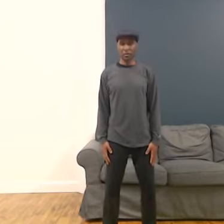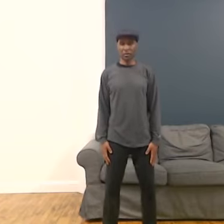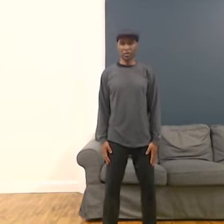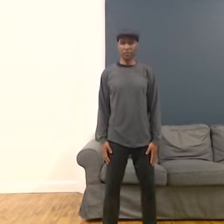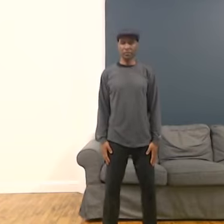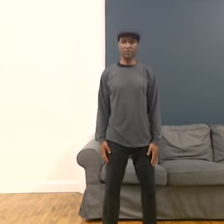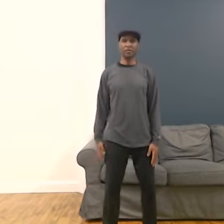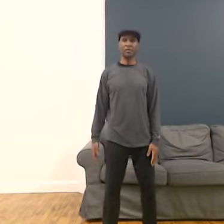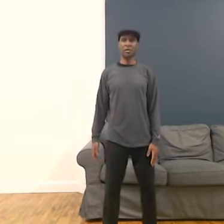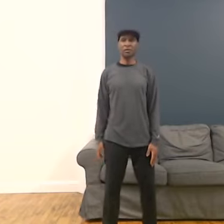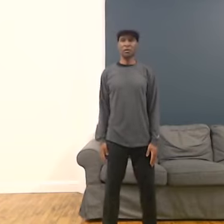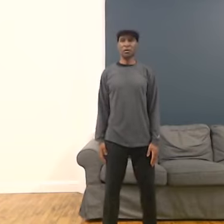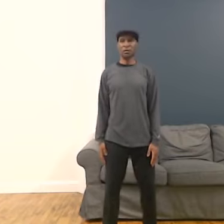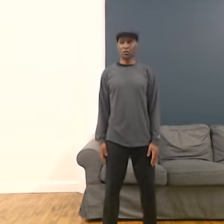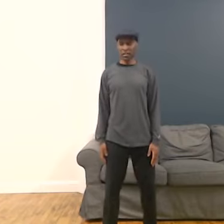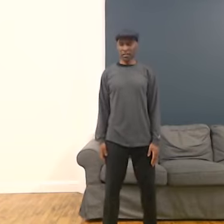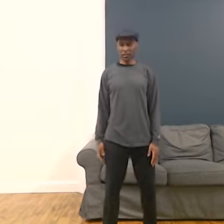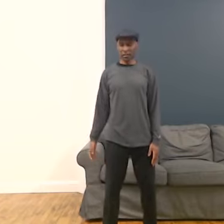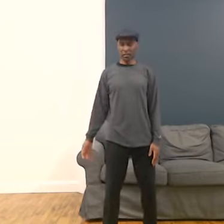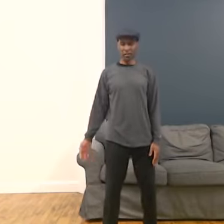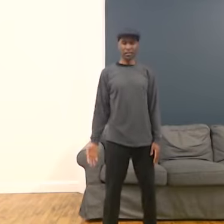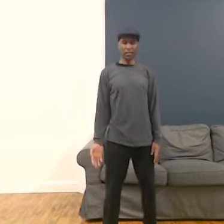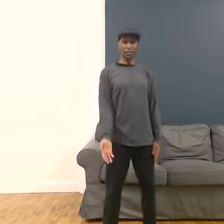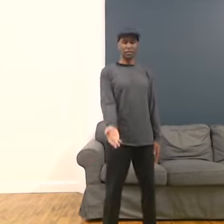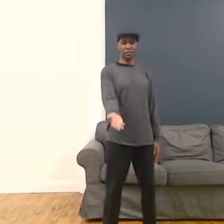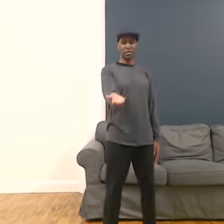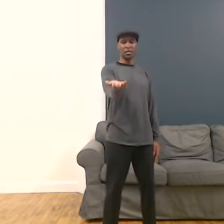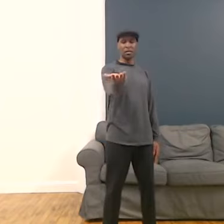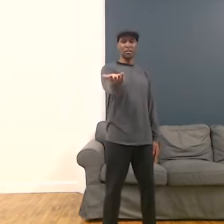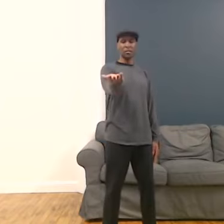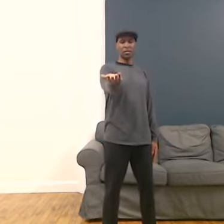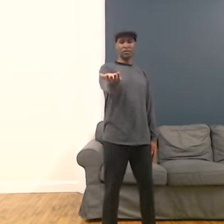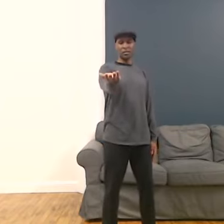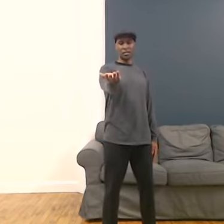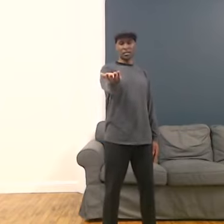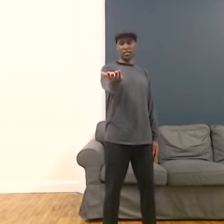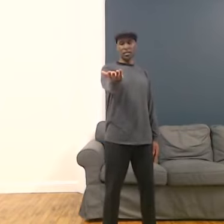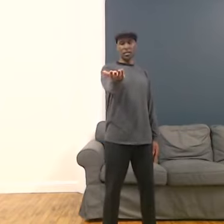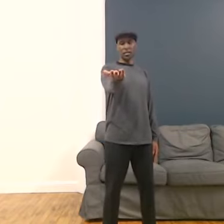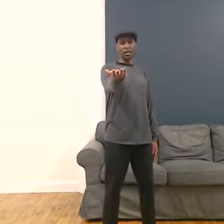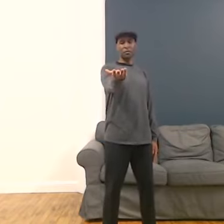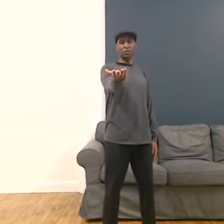Monkey. We'll bring out the left hand, I'll face him up and out.